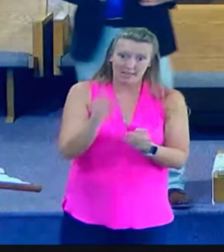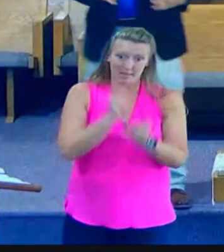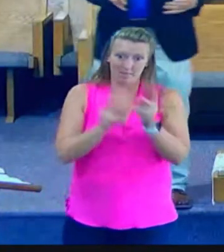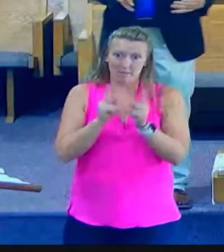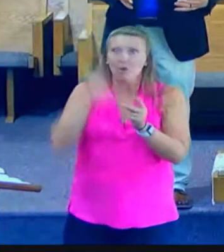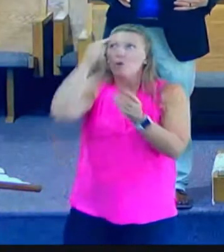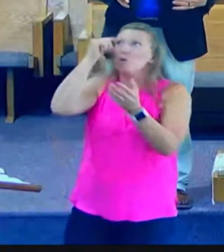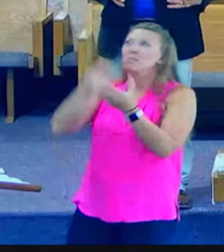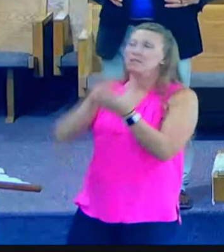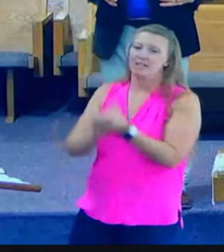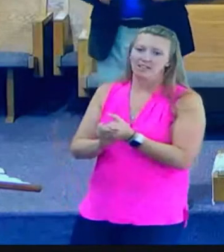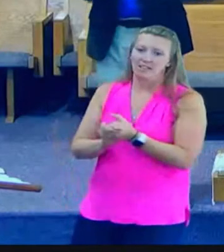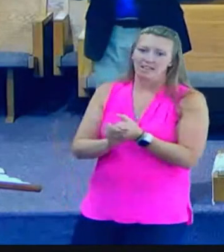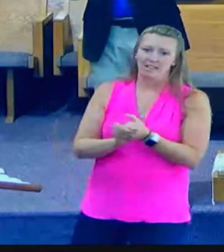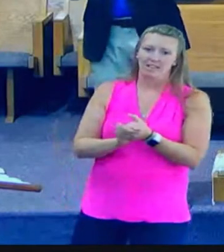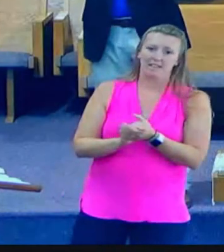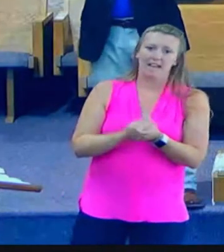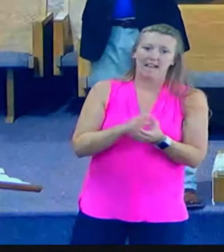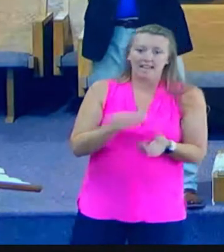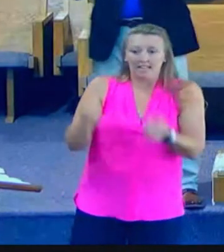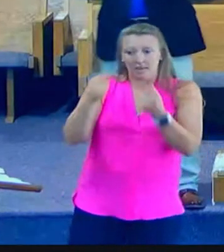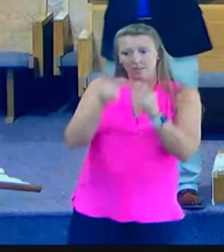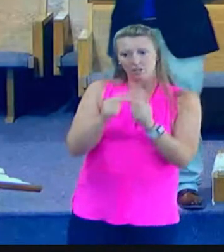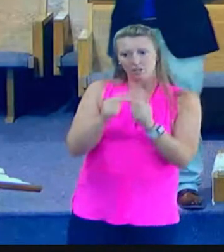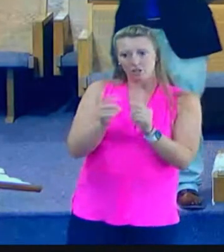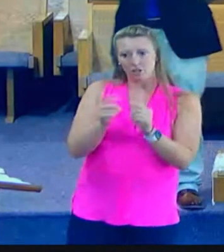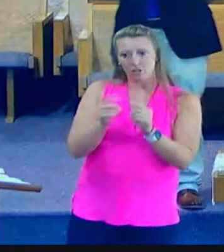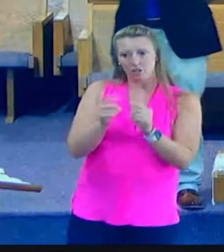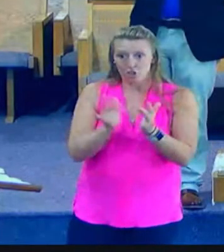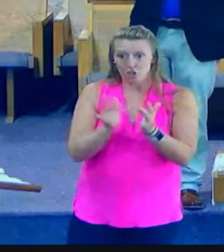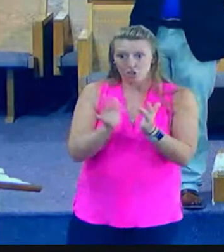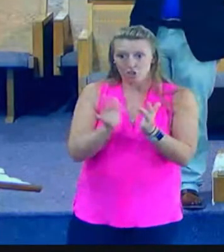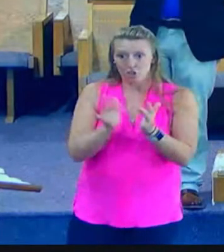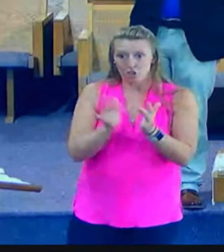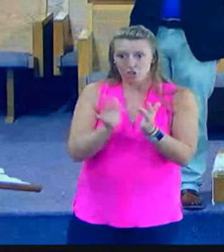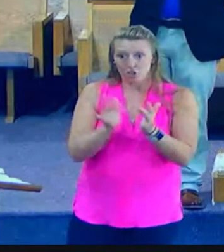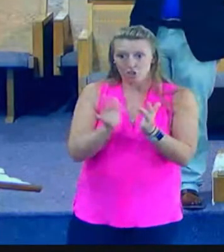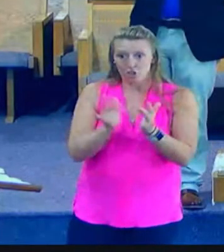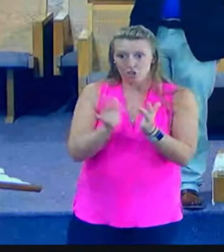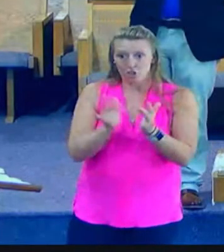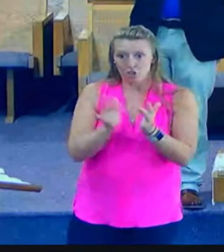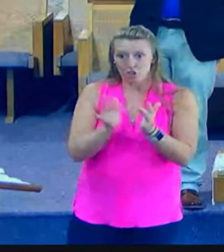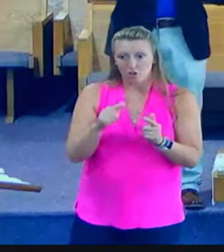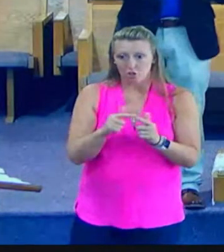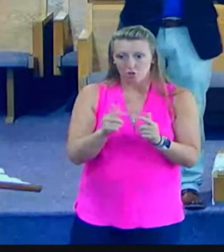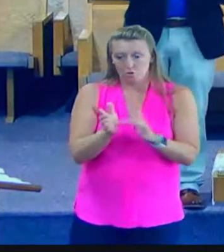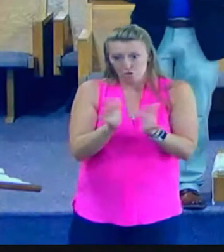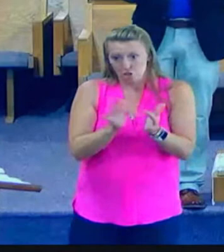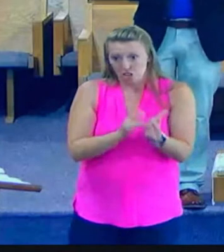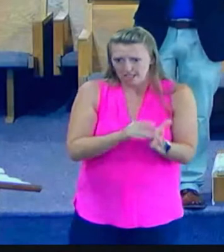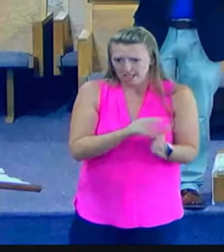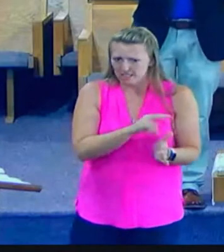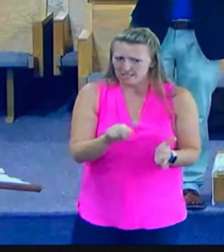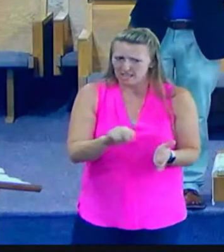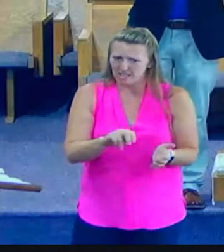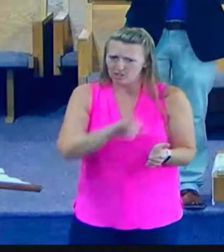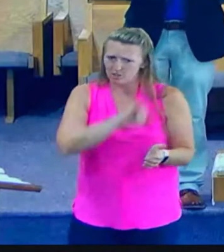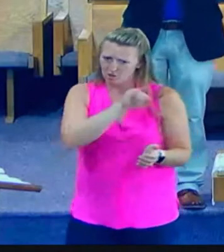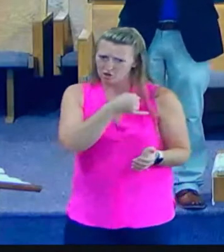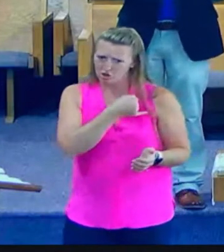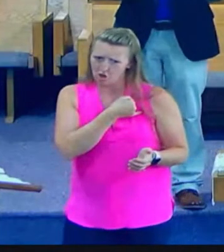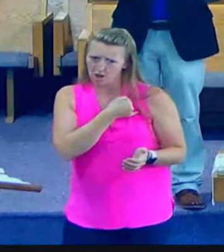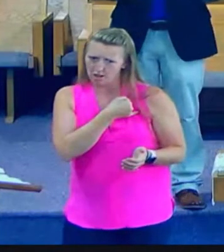than to John. And the Pharisees, taking note of all of this, came to John and tried to